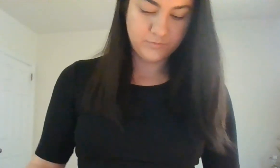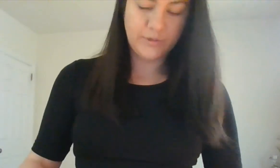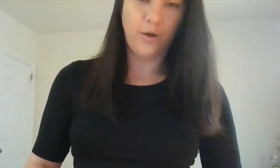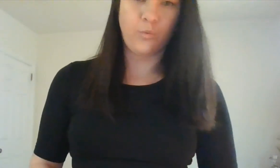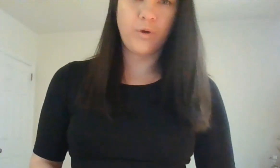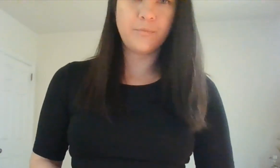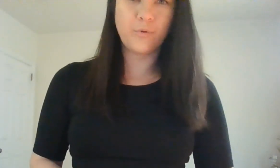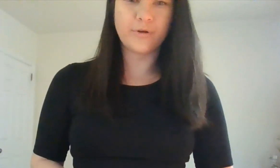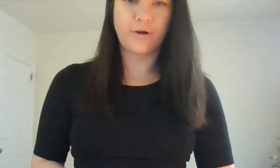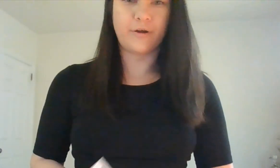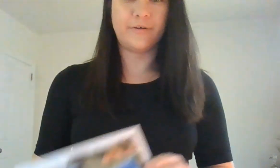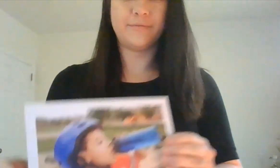One more card.